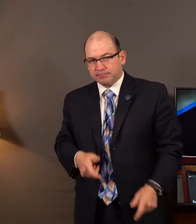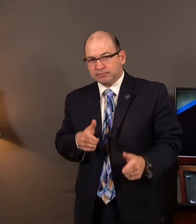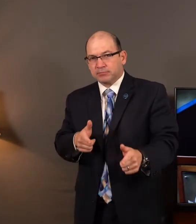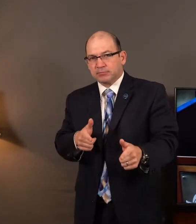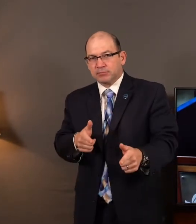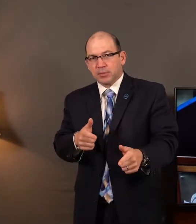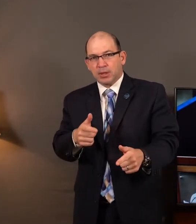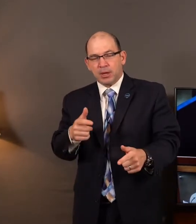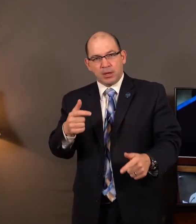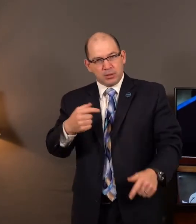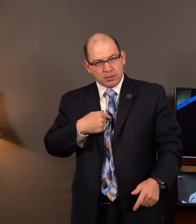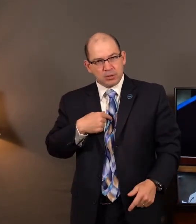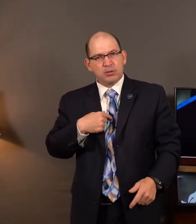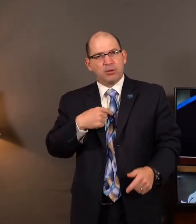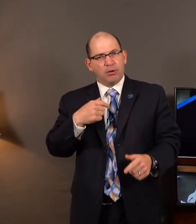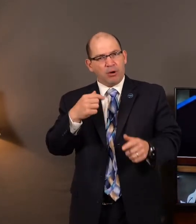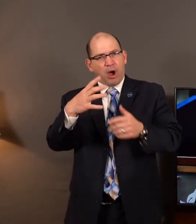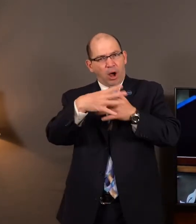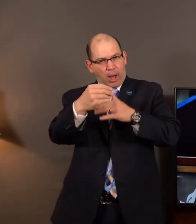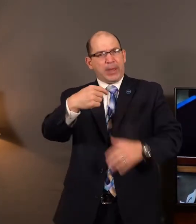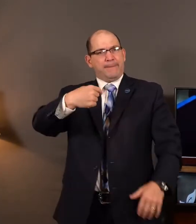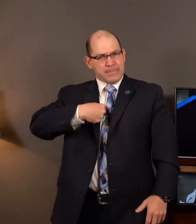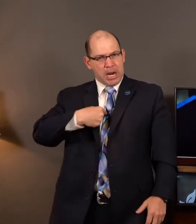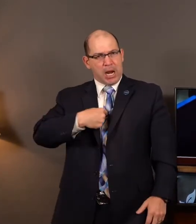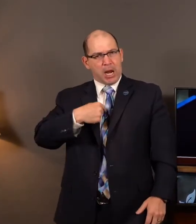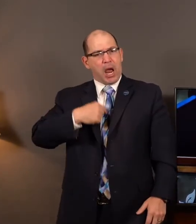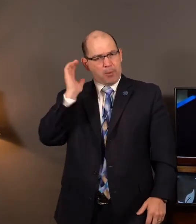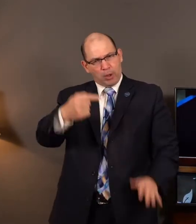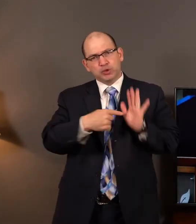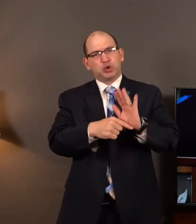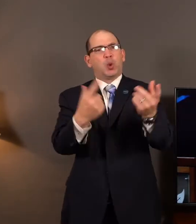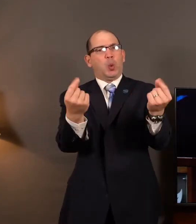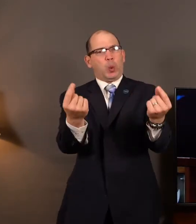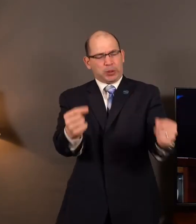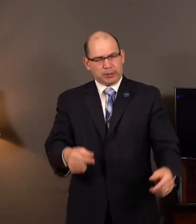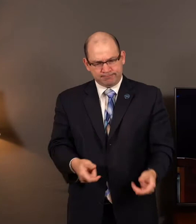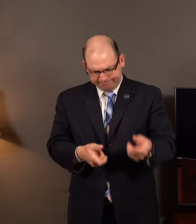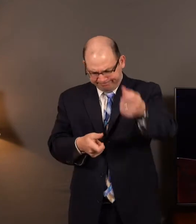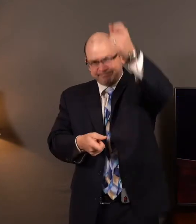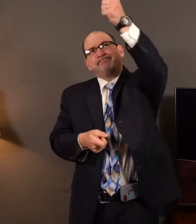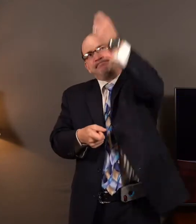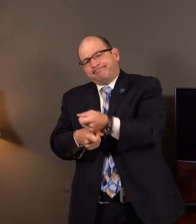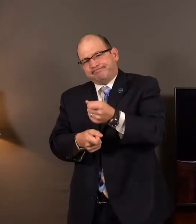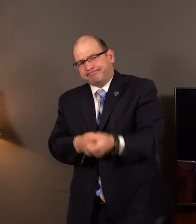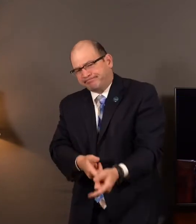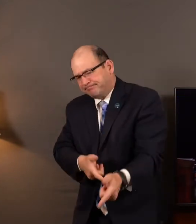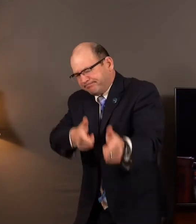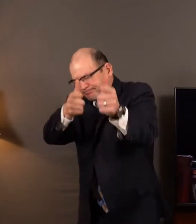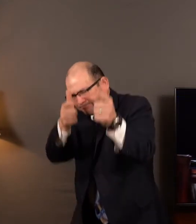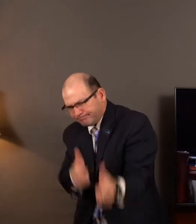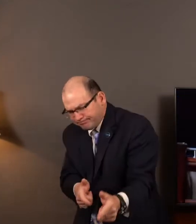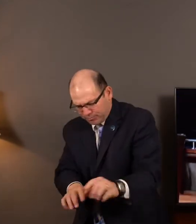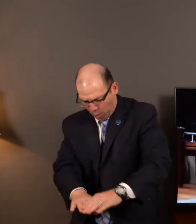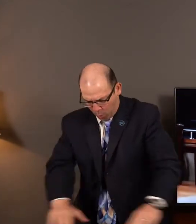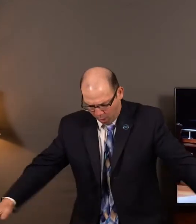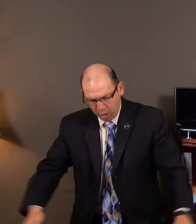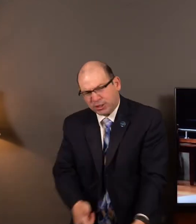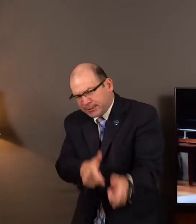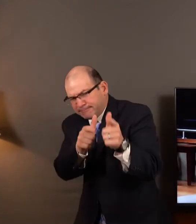watch me and you follow my lead. And Colonel Joshua Chamberlain fixed his own bayonet. He got down behind that stone wall. He was looking at that